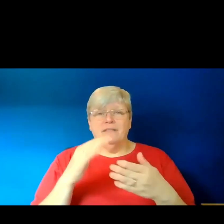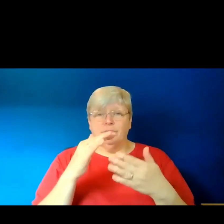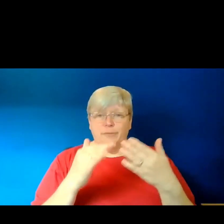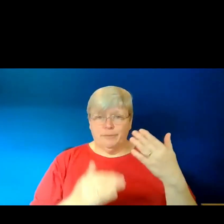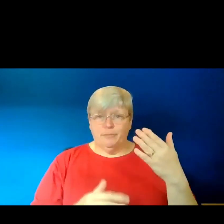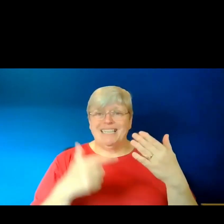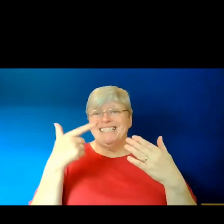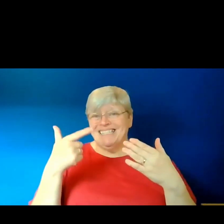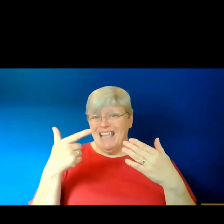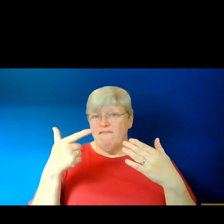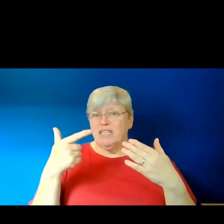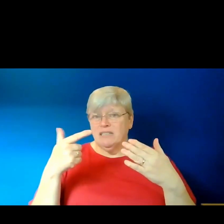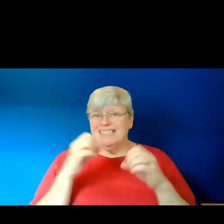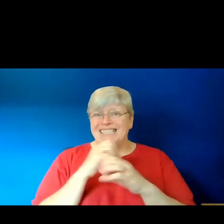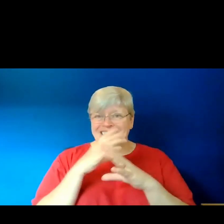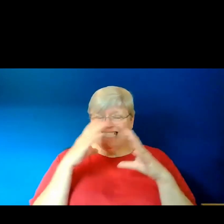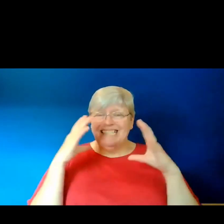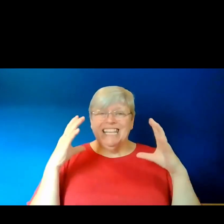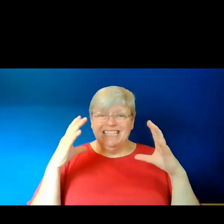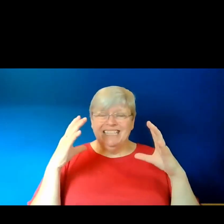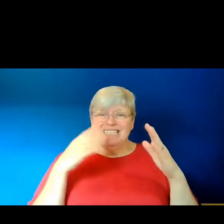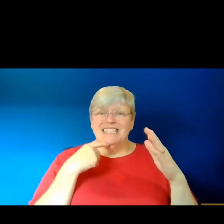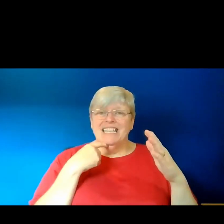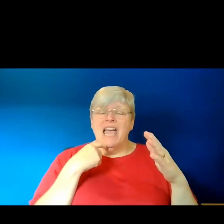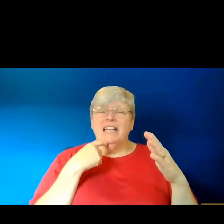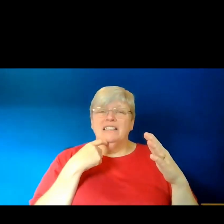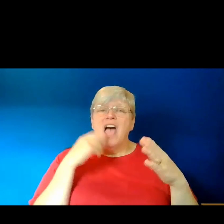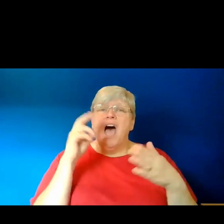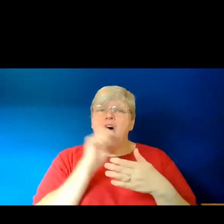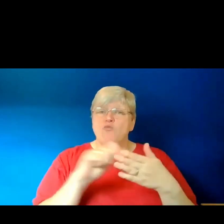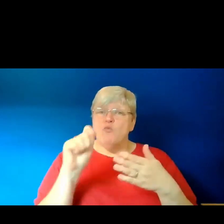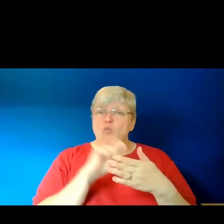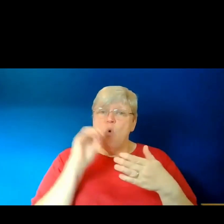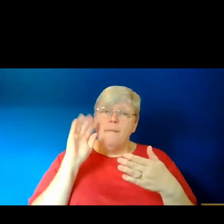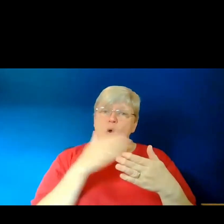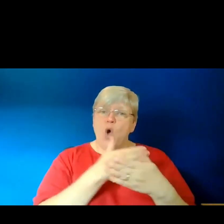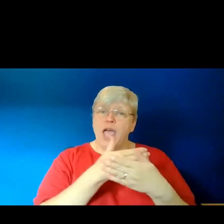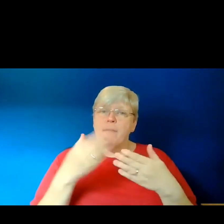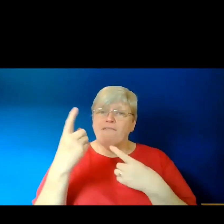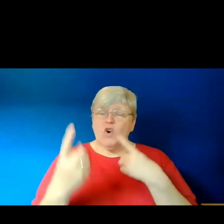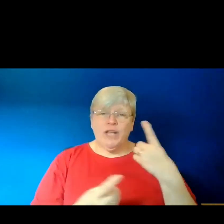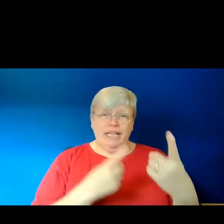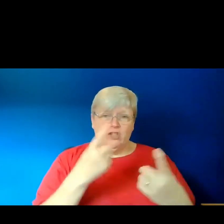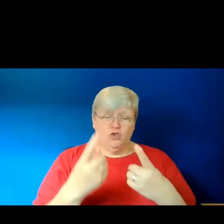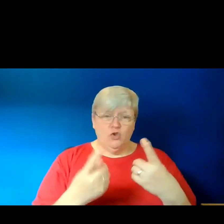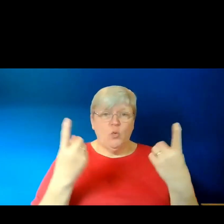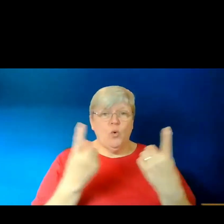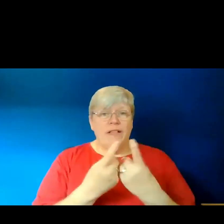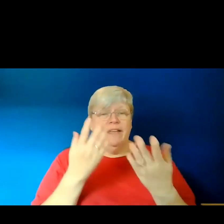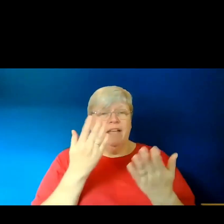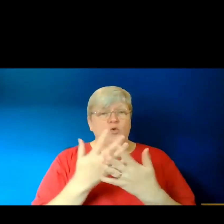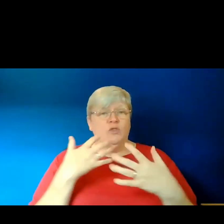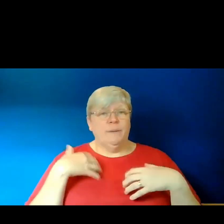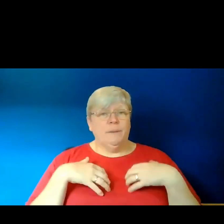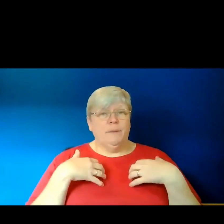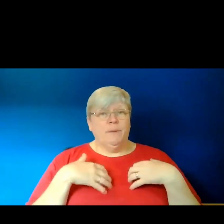seven seminal scenes, and I wrote a poem for each of them. So one thing I was really keen to do was